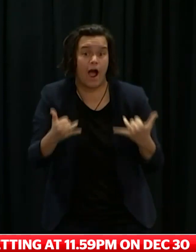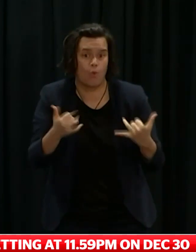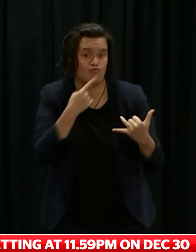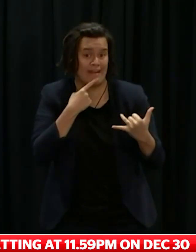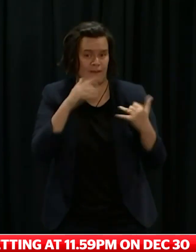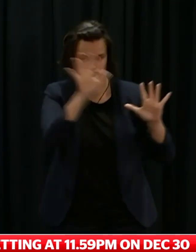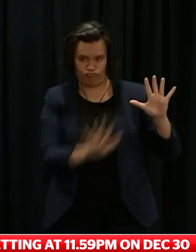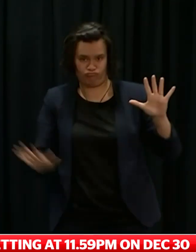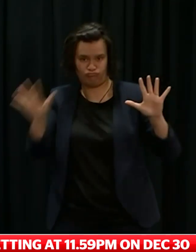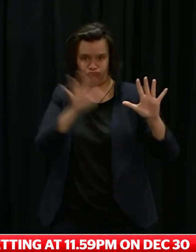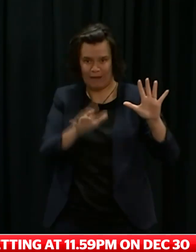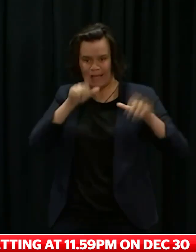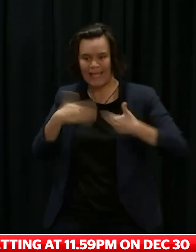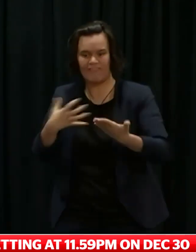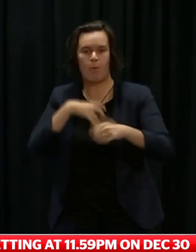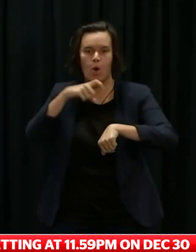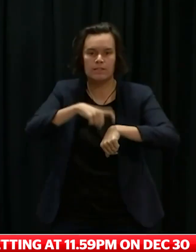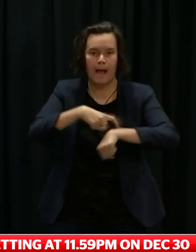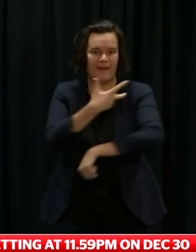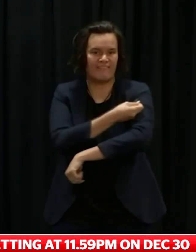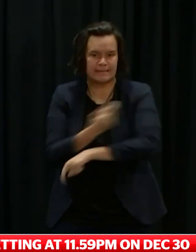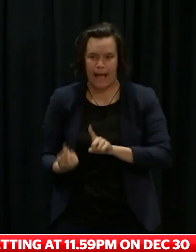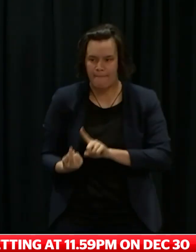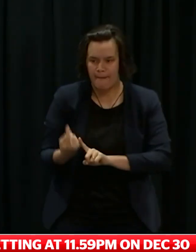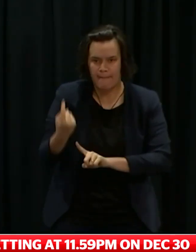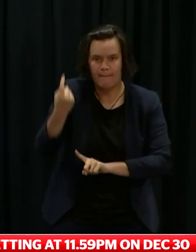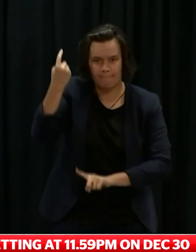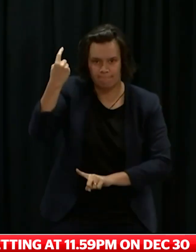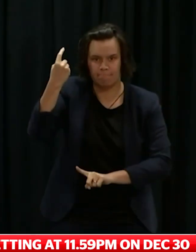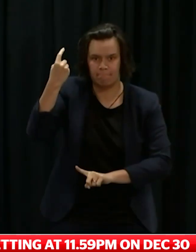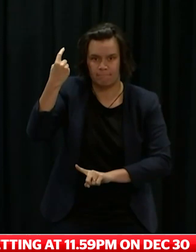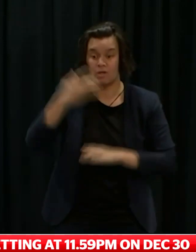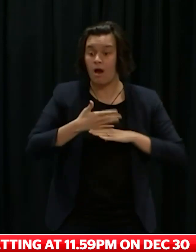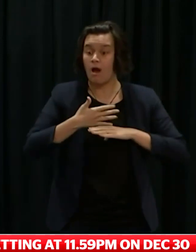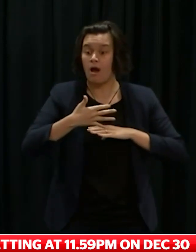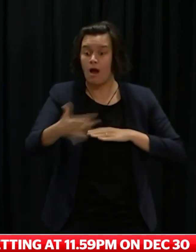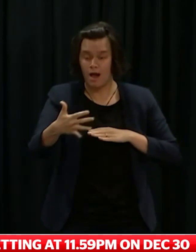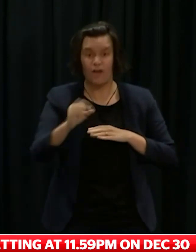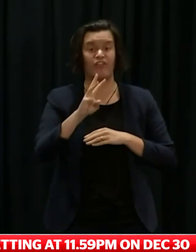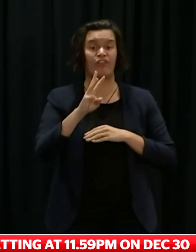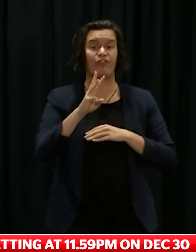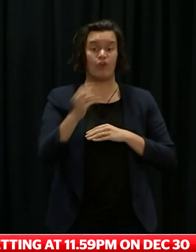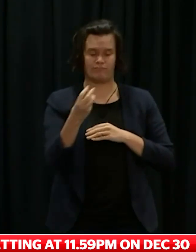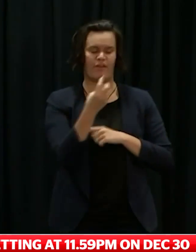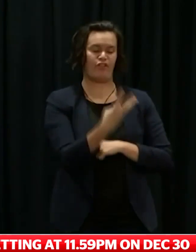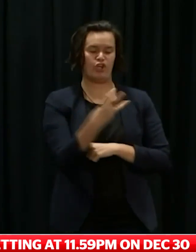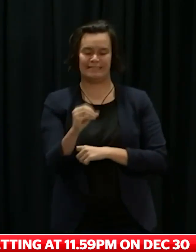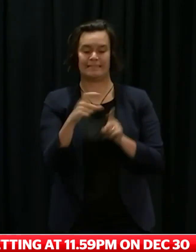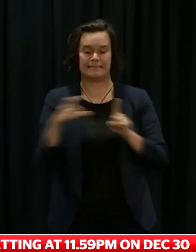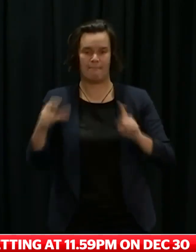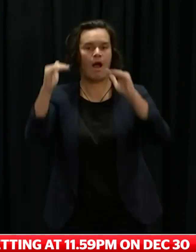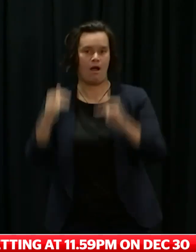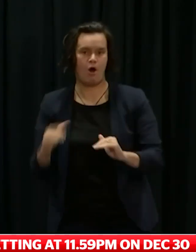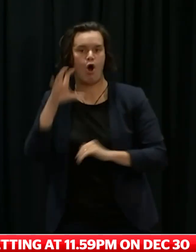rates to reach a greater level of protection. As I said, by this time we expect, on projection, for those areas to reach